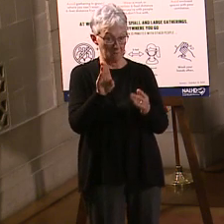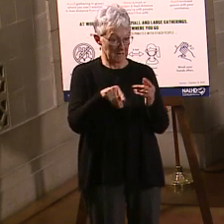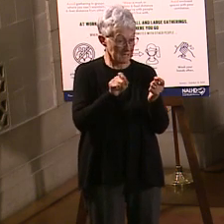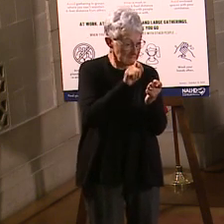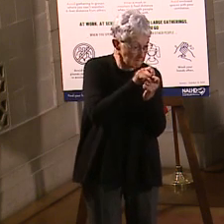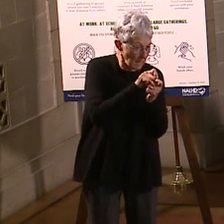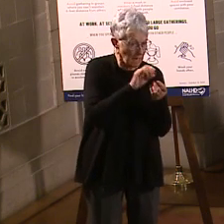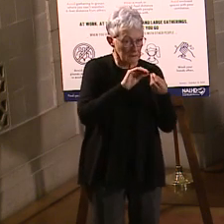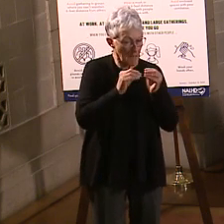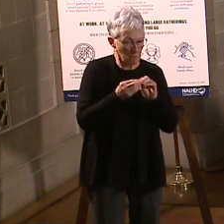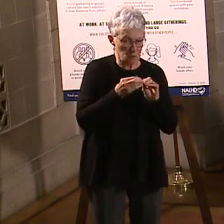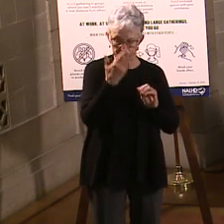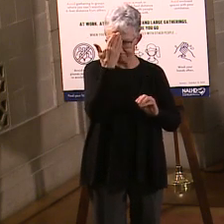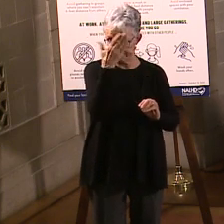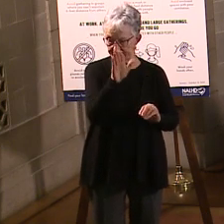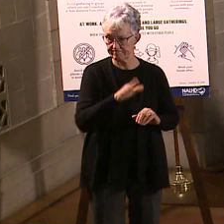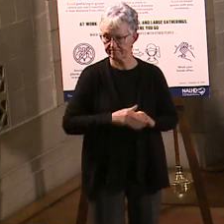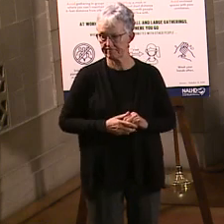have those.